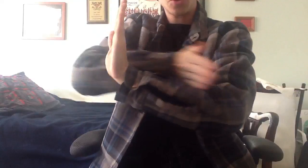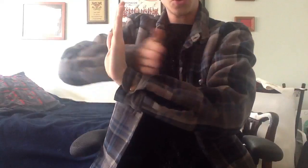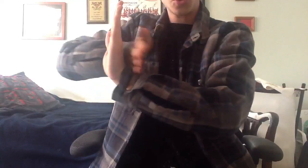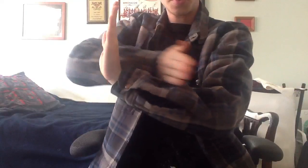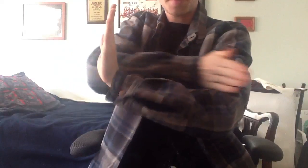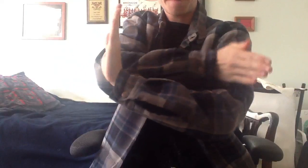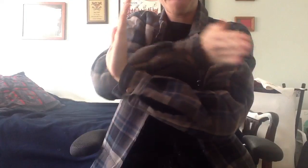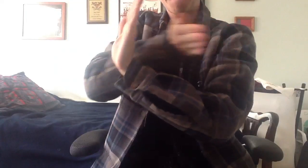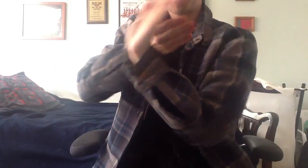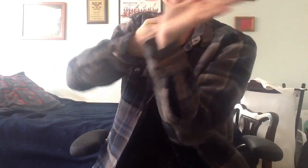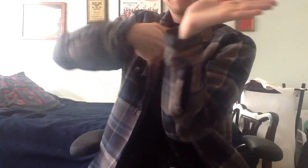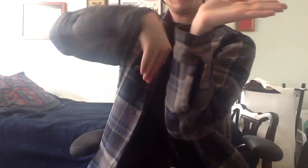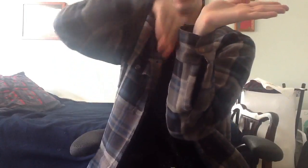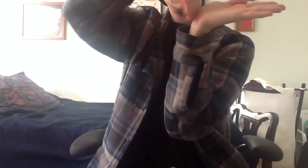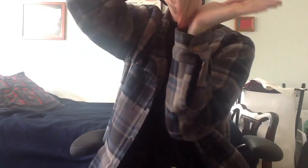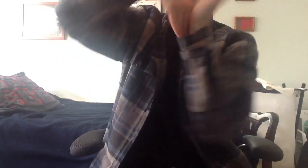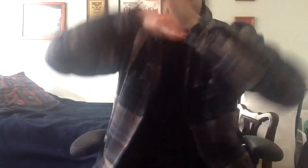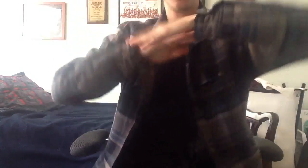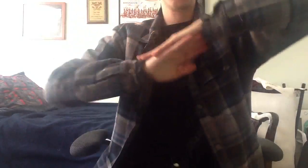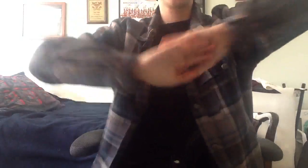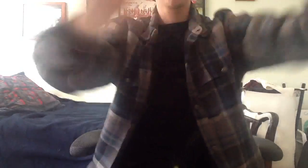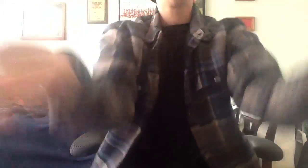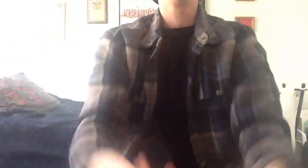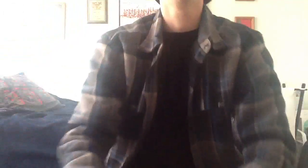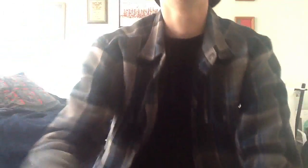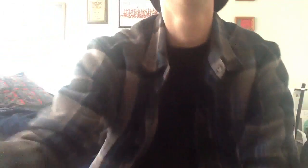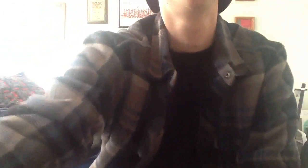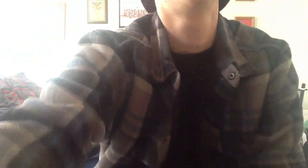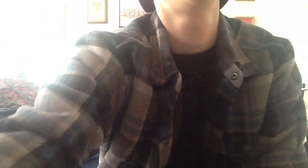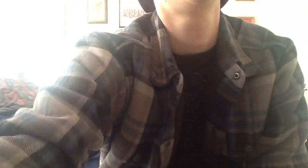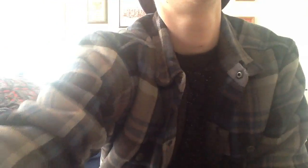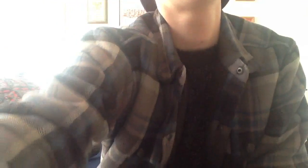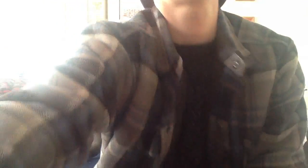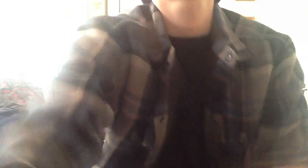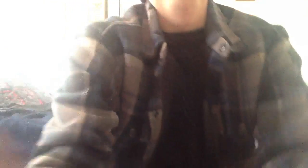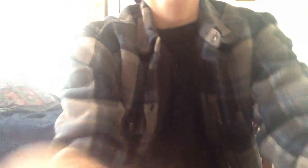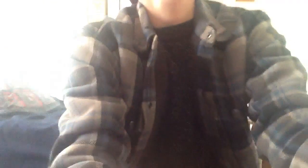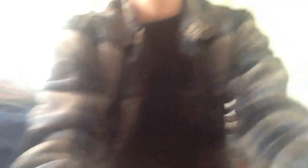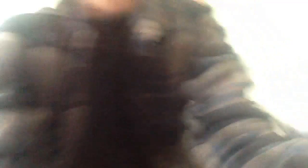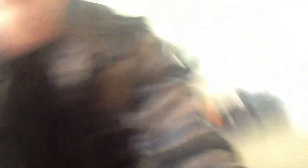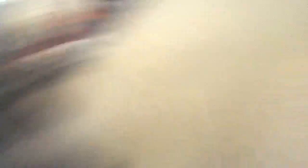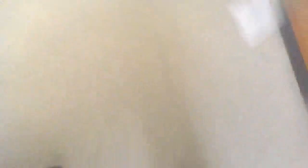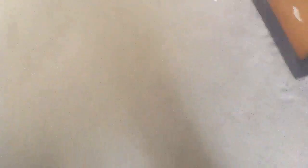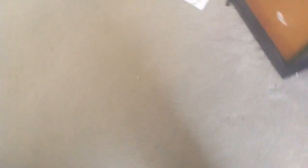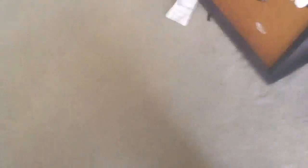Leave the B shit alone, leave the bullshit at home Wait, what's wrong? No Just don't